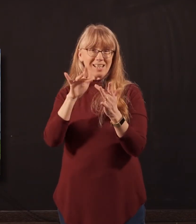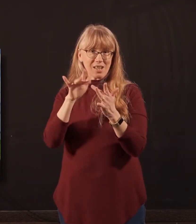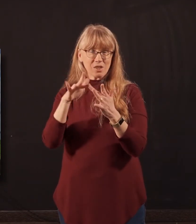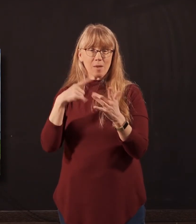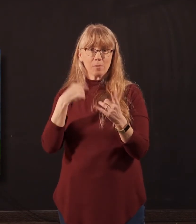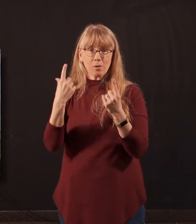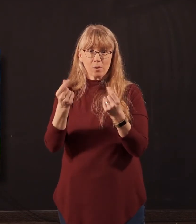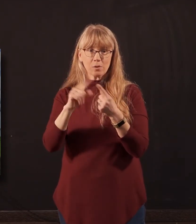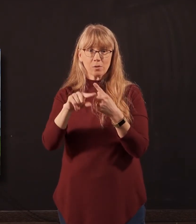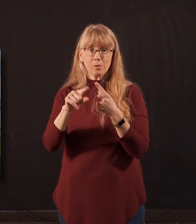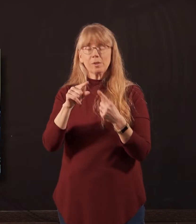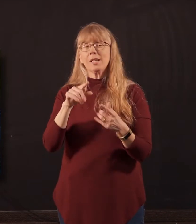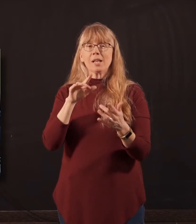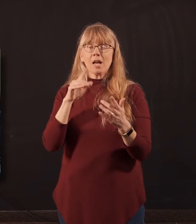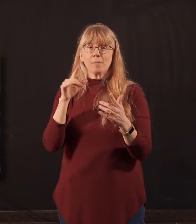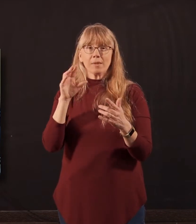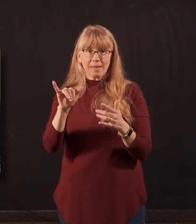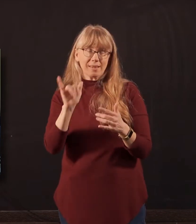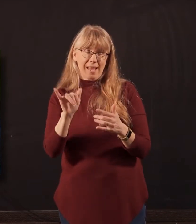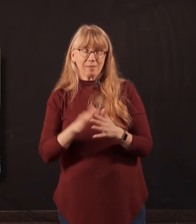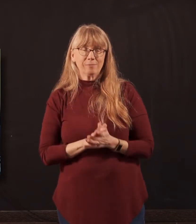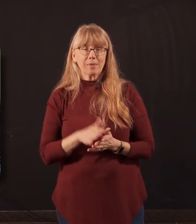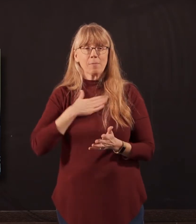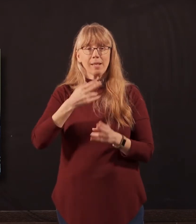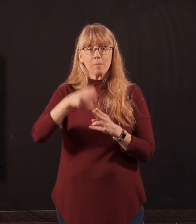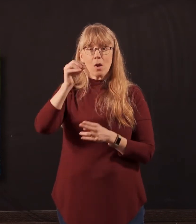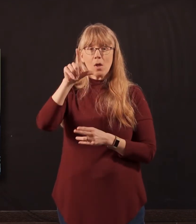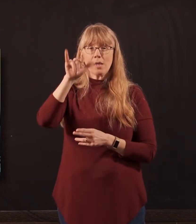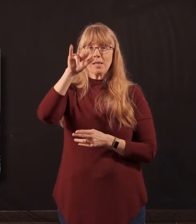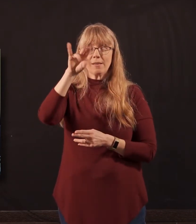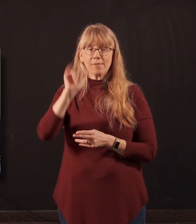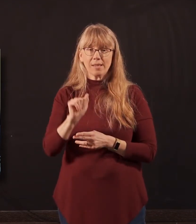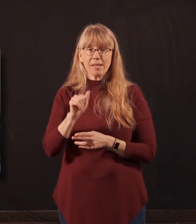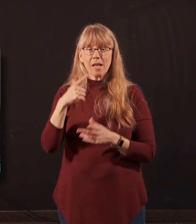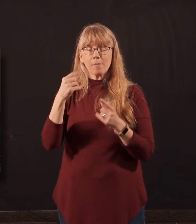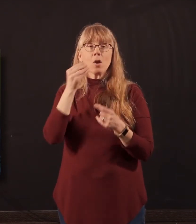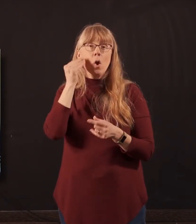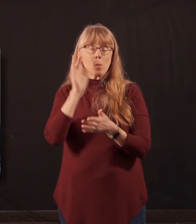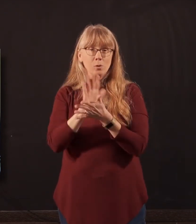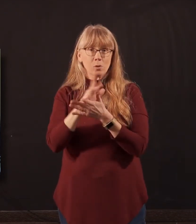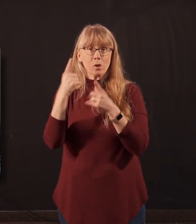pursue a daily career in the world of the year. My name is Olivia Hamilton, and I'll be graduating from homeschool, and I'm going into the workforce.